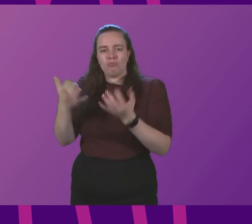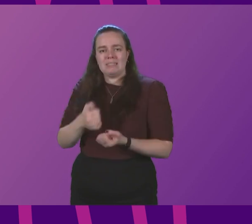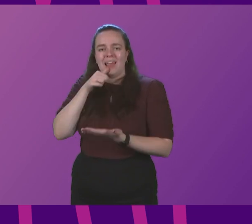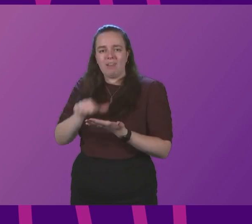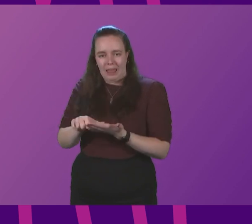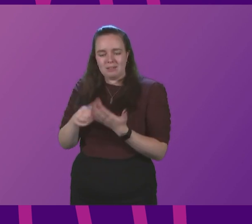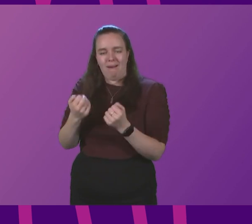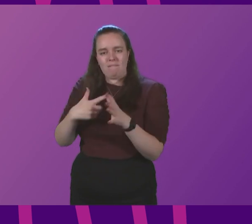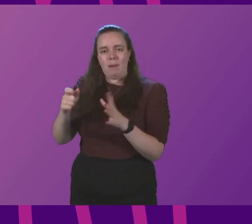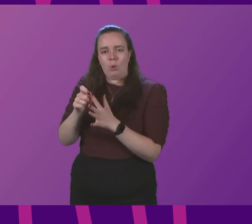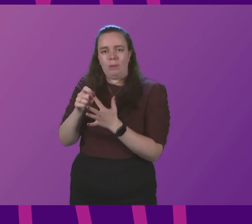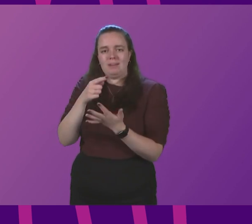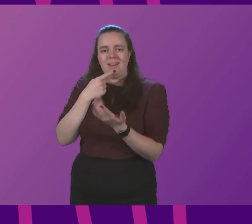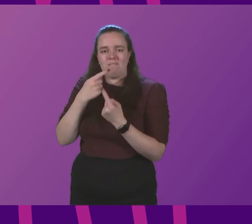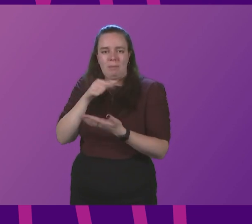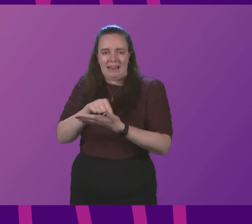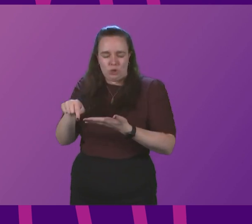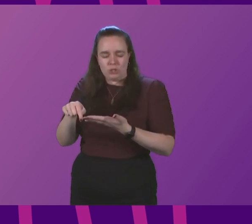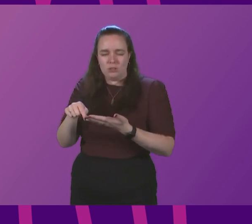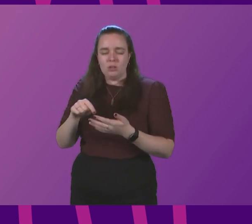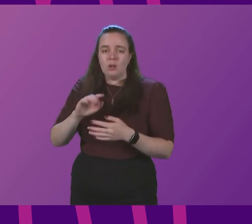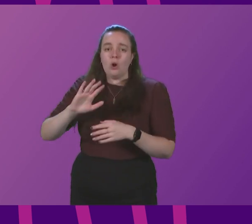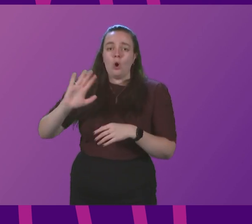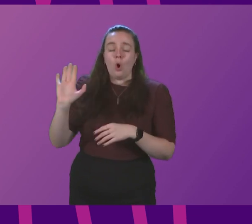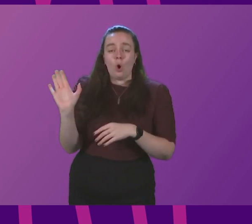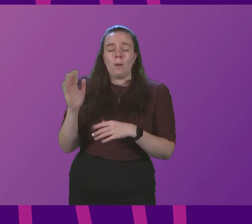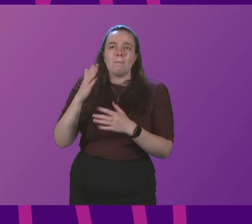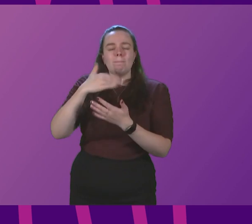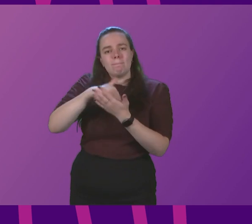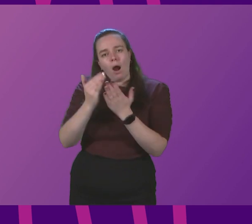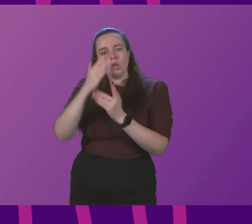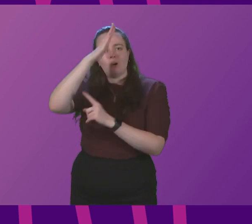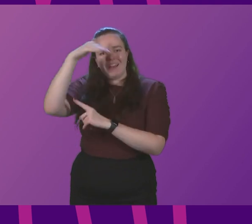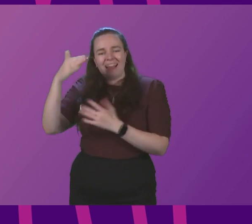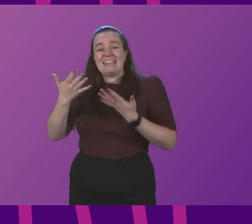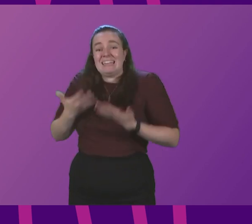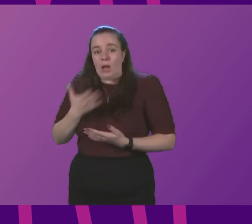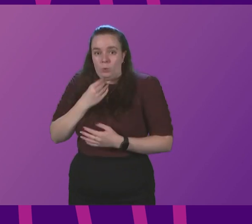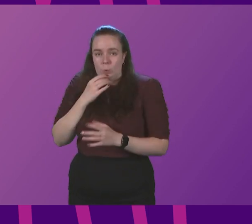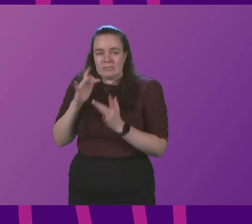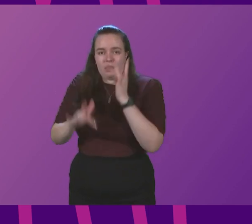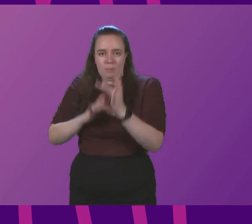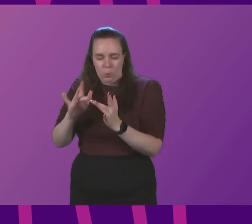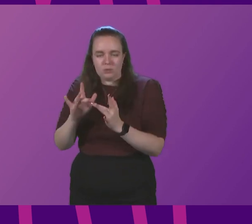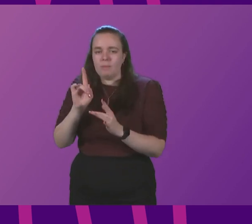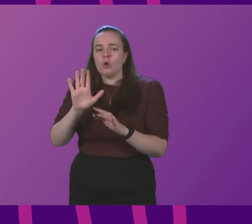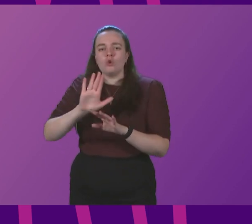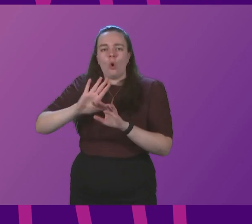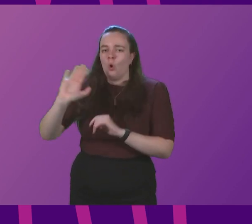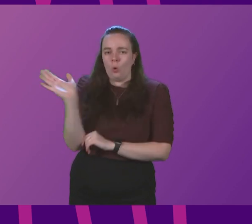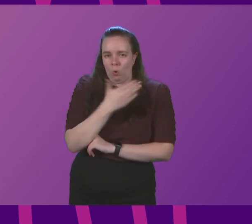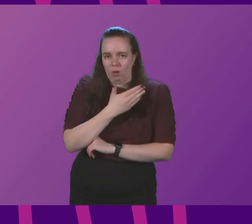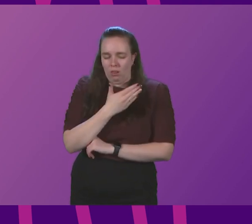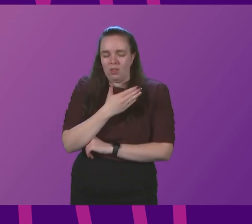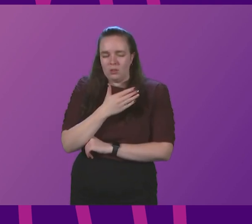their booster vaccination. Not all parts of Highland are now using the portal, but not all parts of Highland Health Board are using